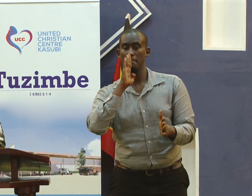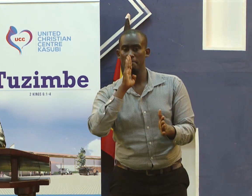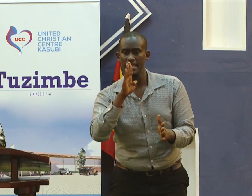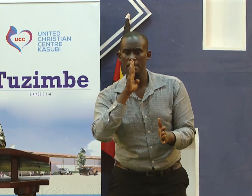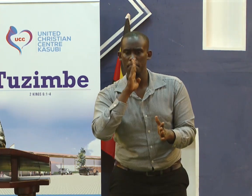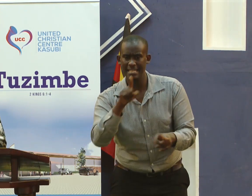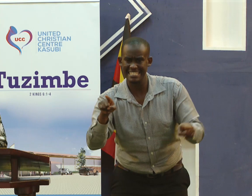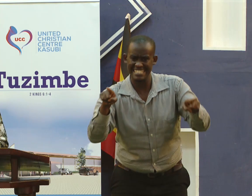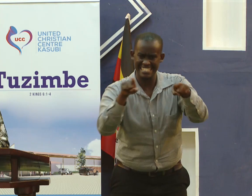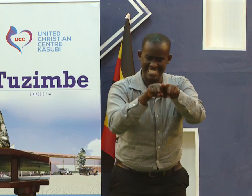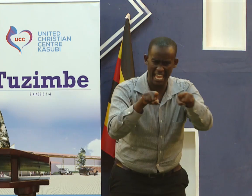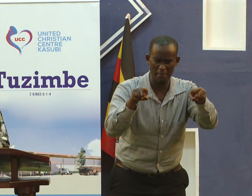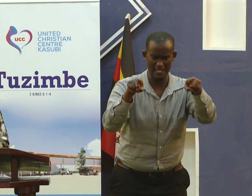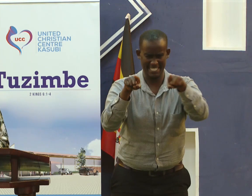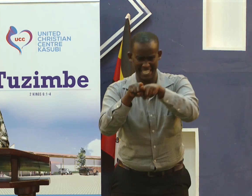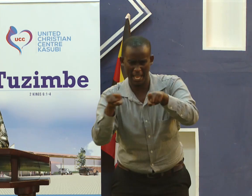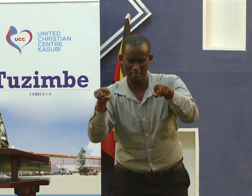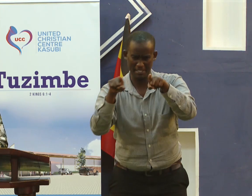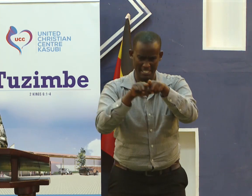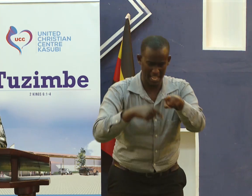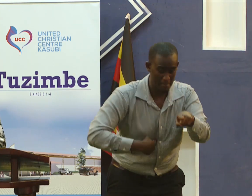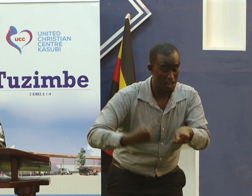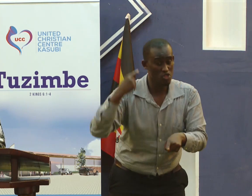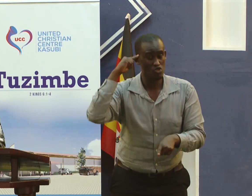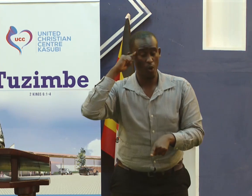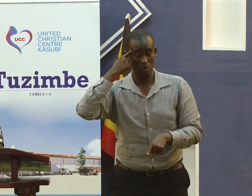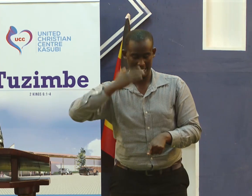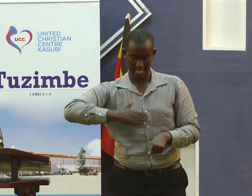And it becomes a thought unto us